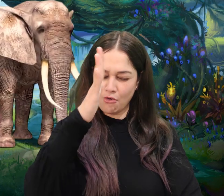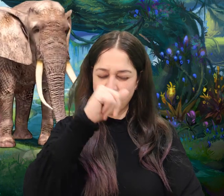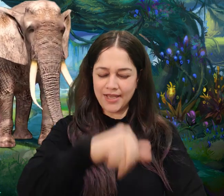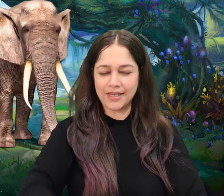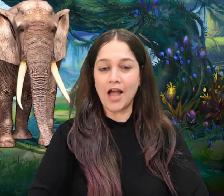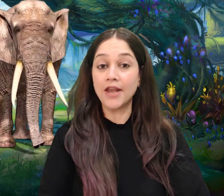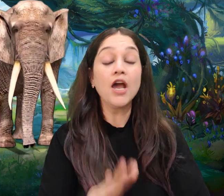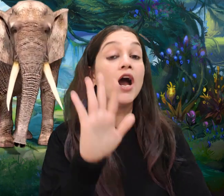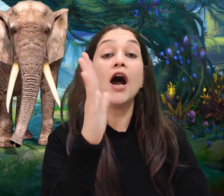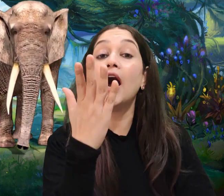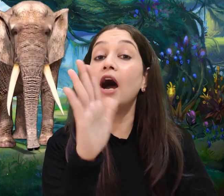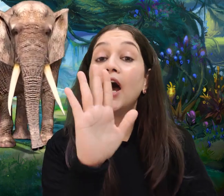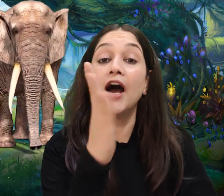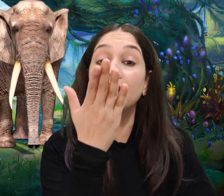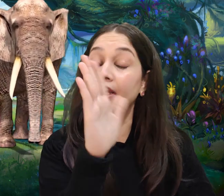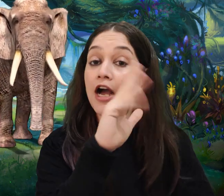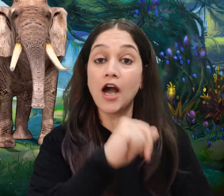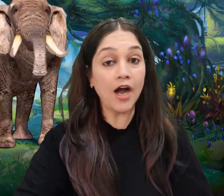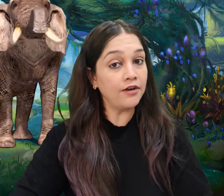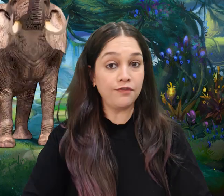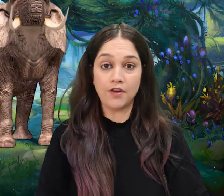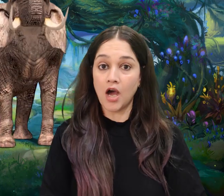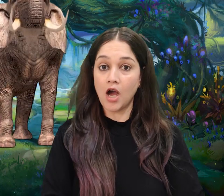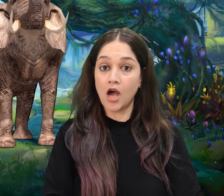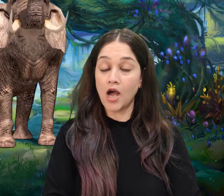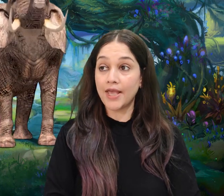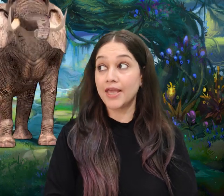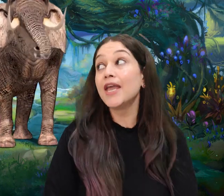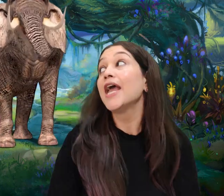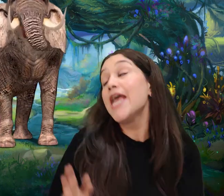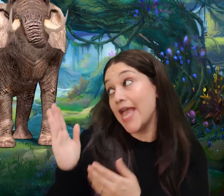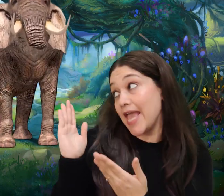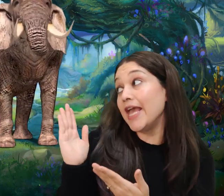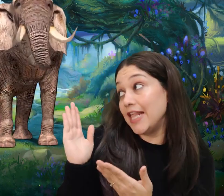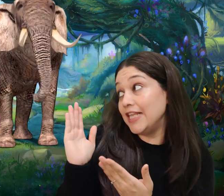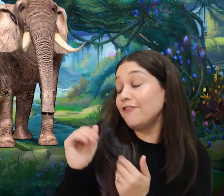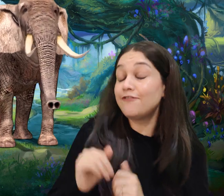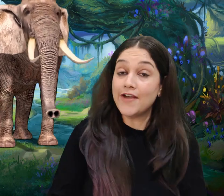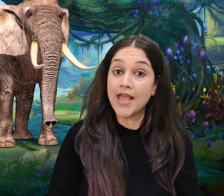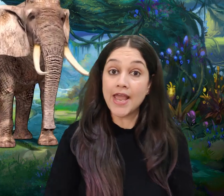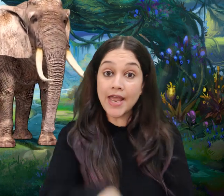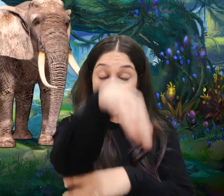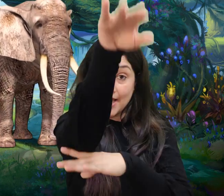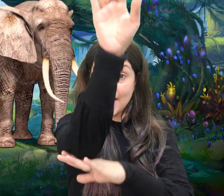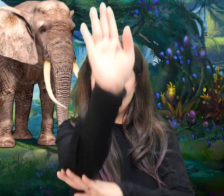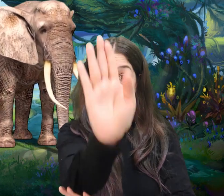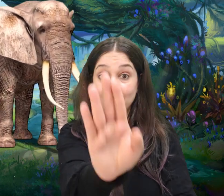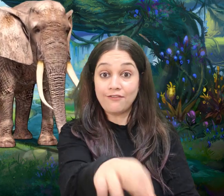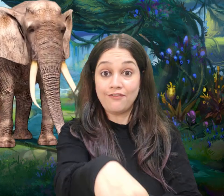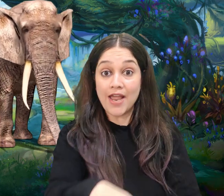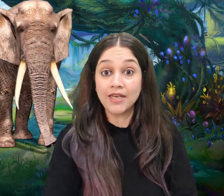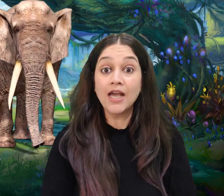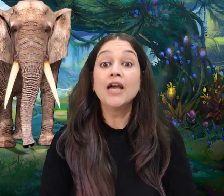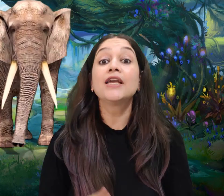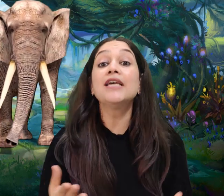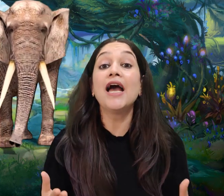I can't, I can't fly? Elephant, elephant, can